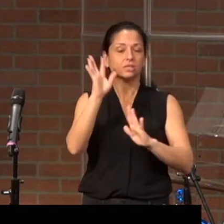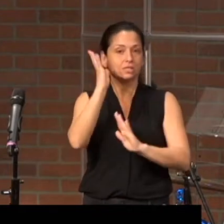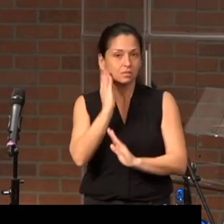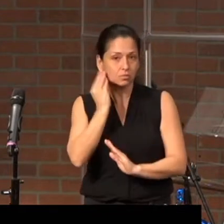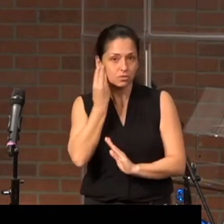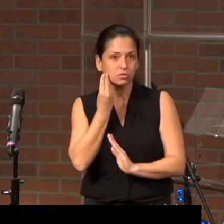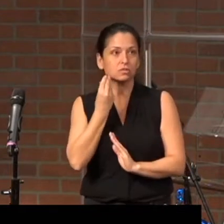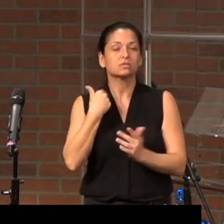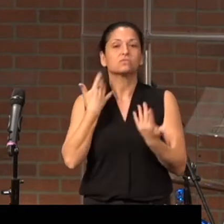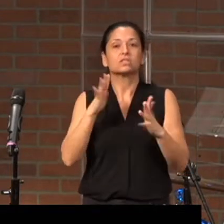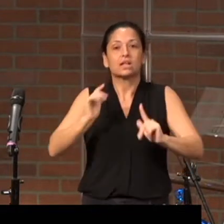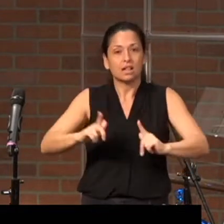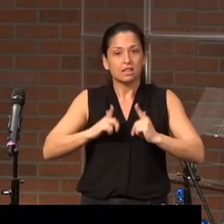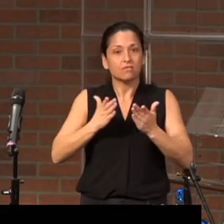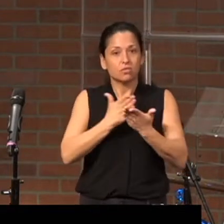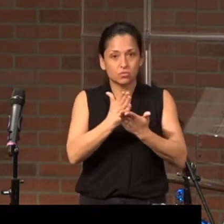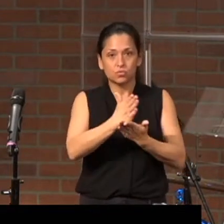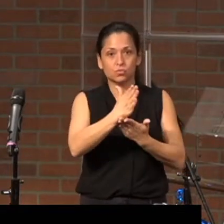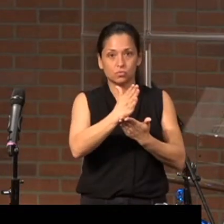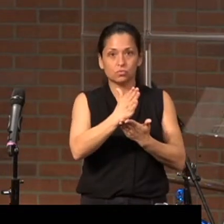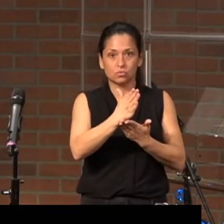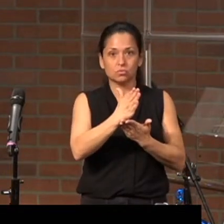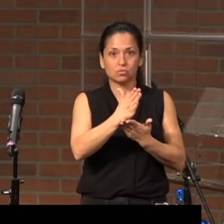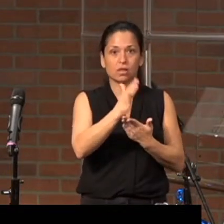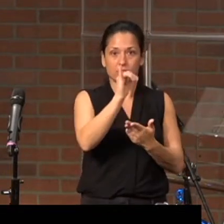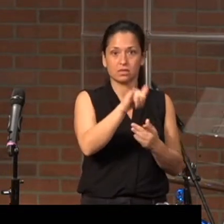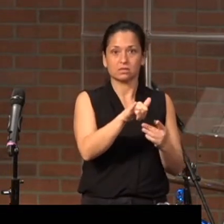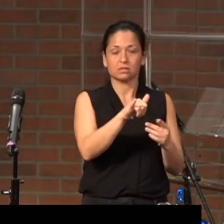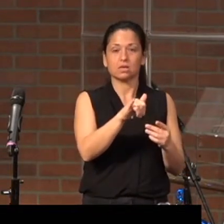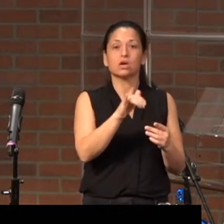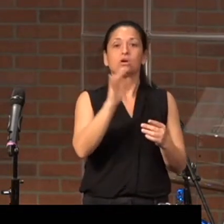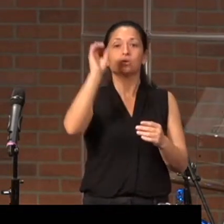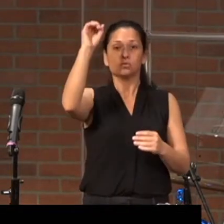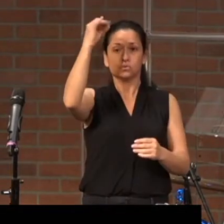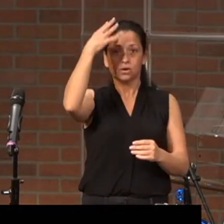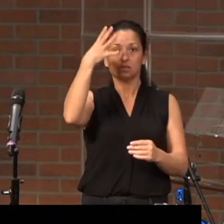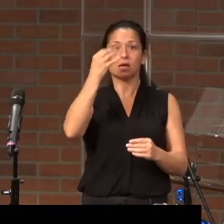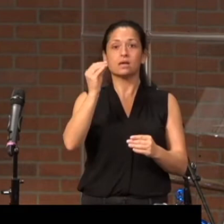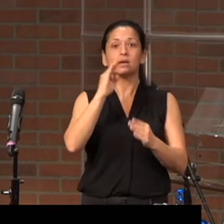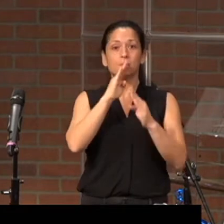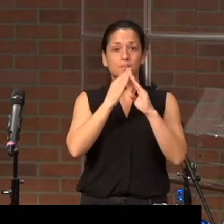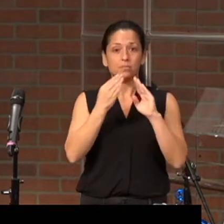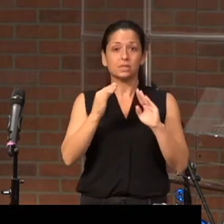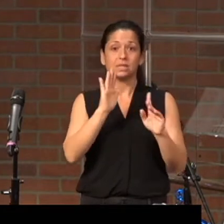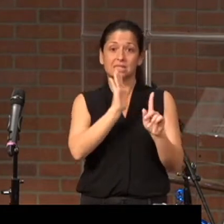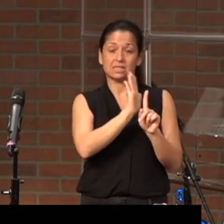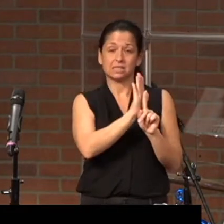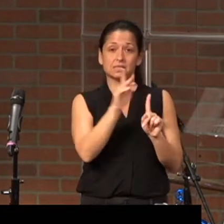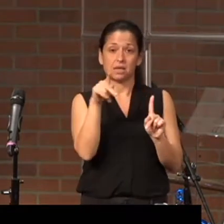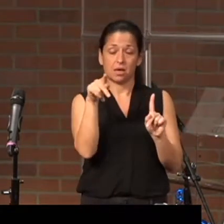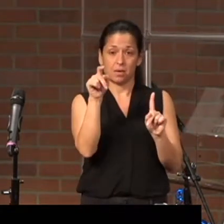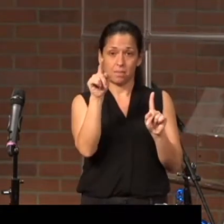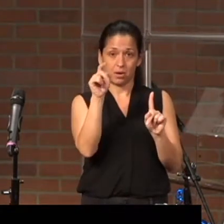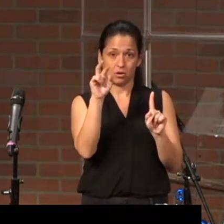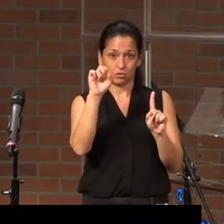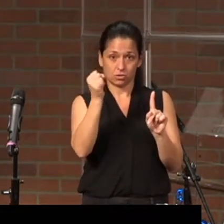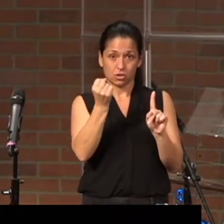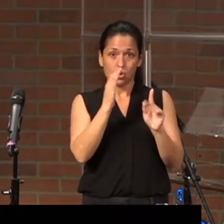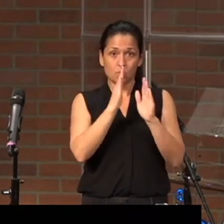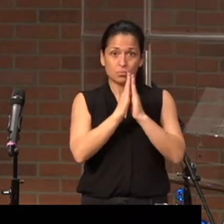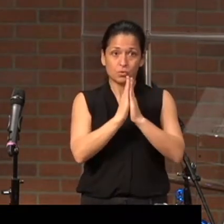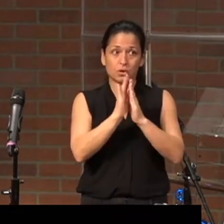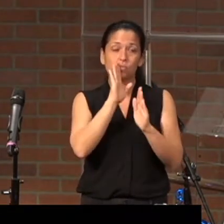it. I have lived it. Grace and peace, Peter's prayer, prayer would be in